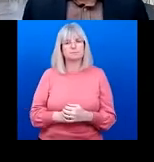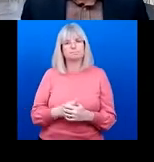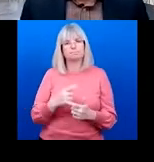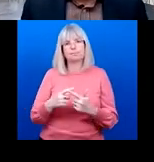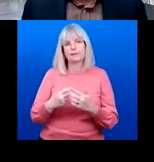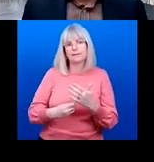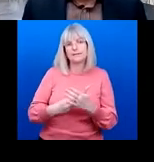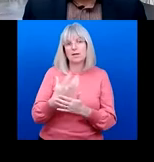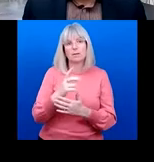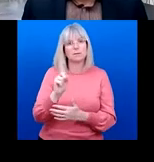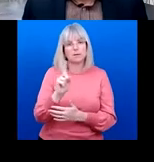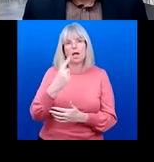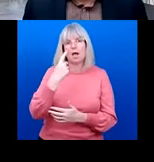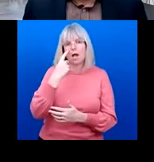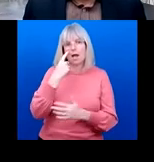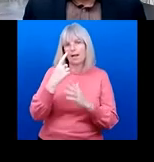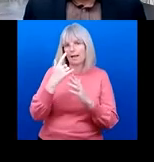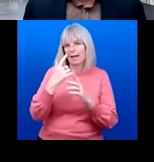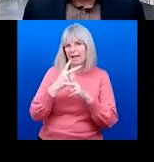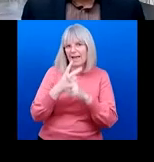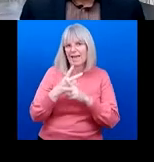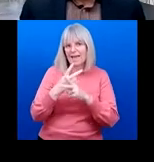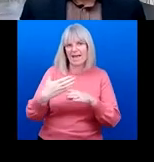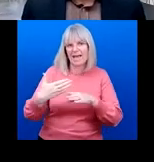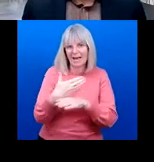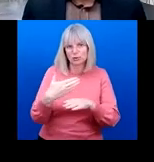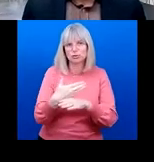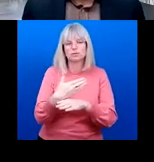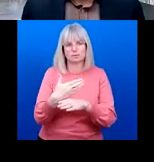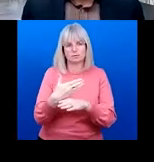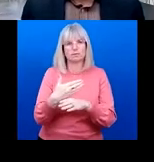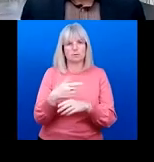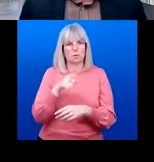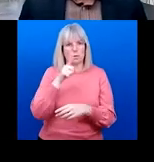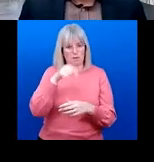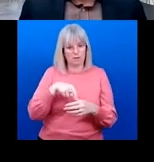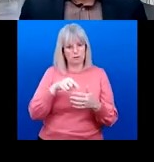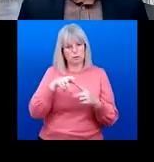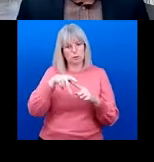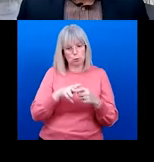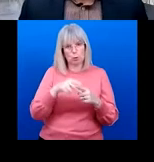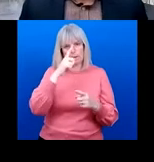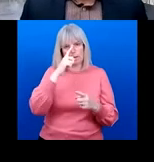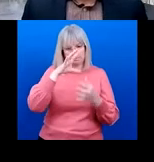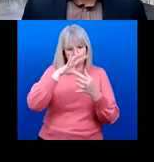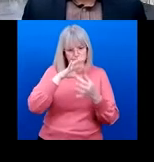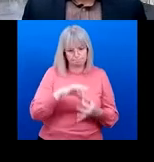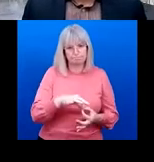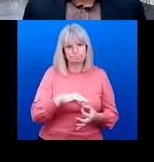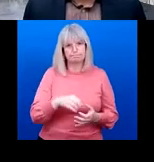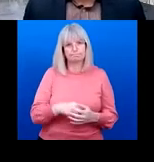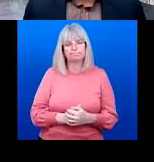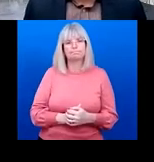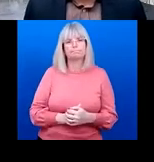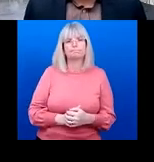to support implementation of integrated people centered eye care and to tie these tools together. Alakos The development of an M health initiative in